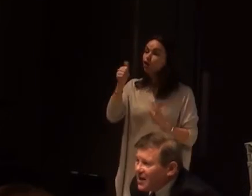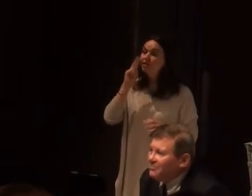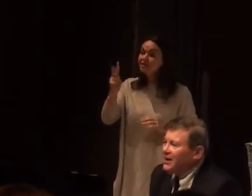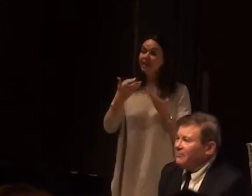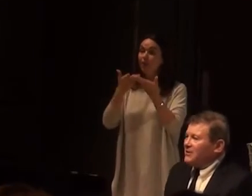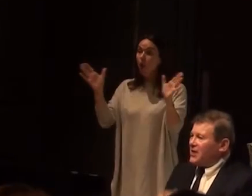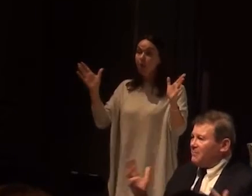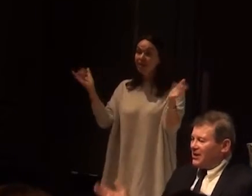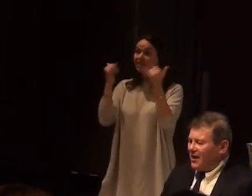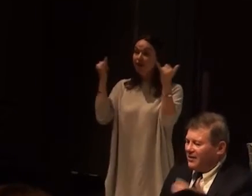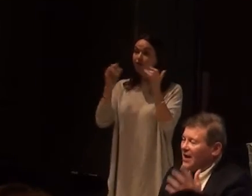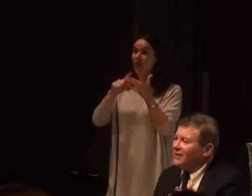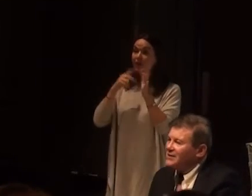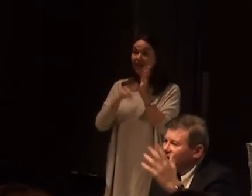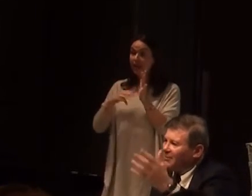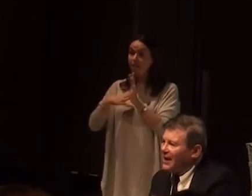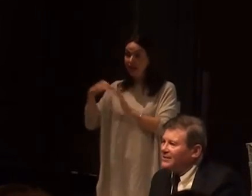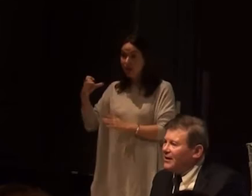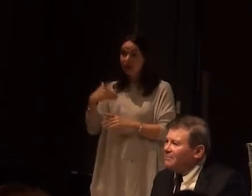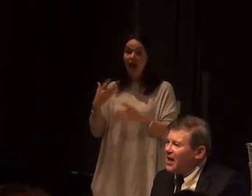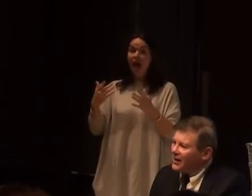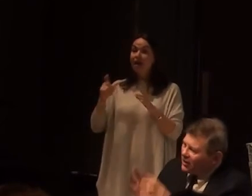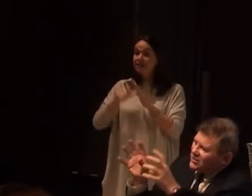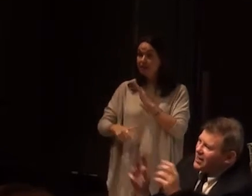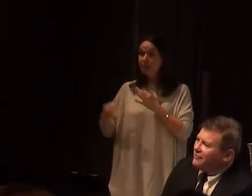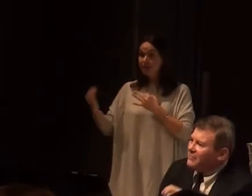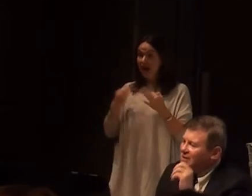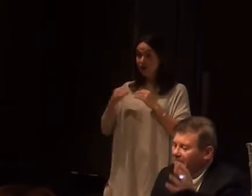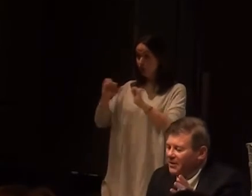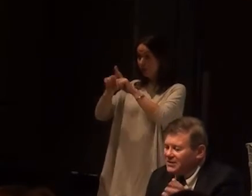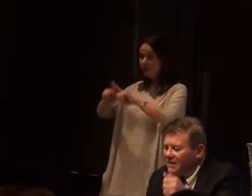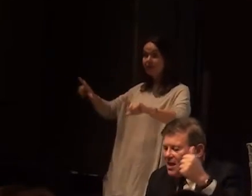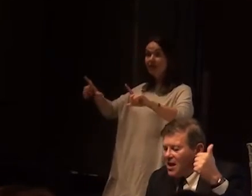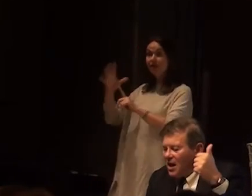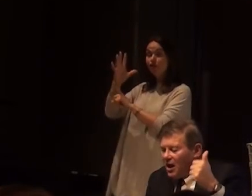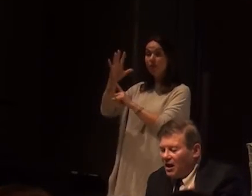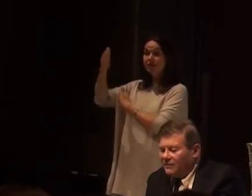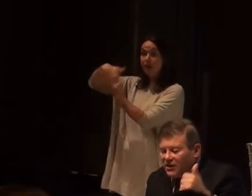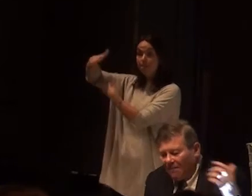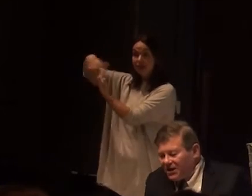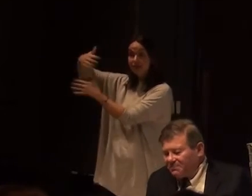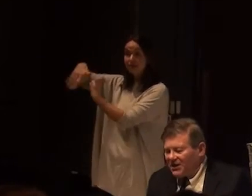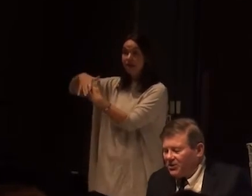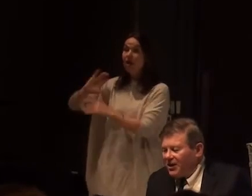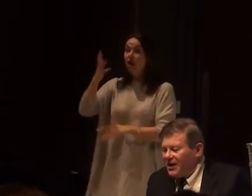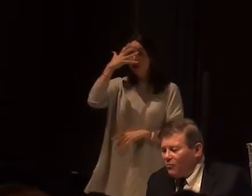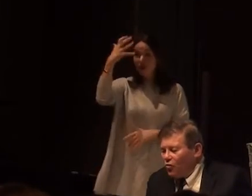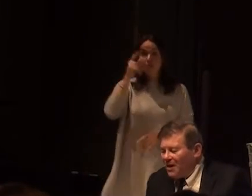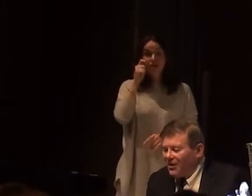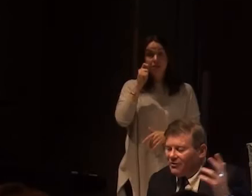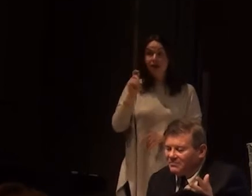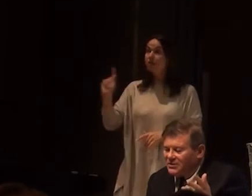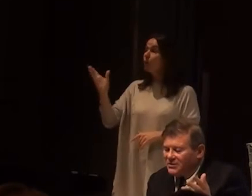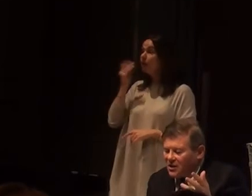opening ceremony with Ian McKellen and a disabled actor playing a little scene from The Tempest. The government inspector we're going to hear